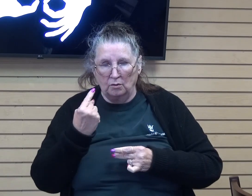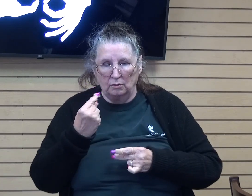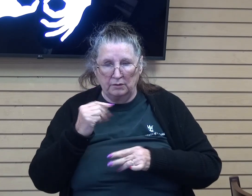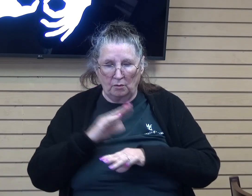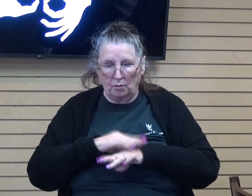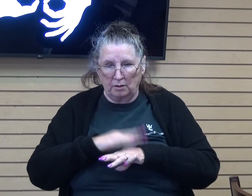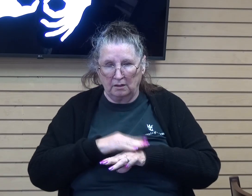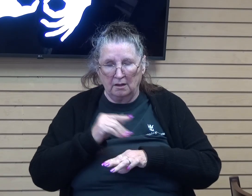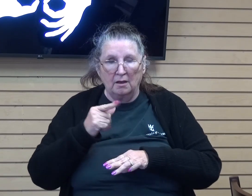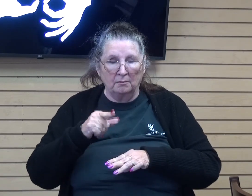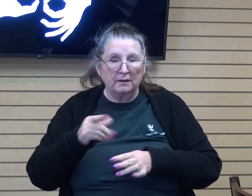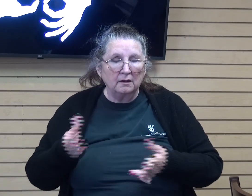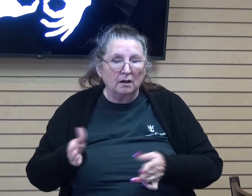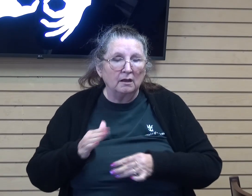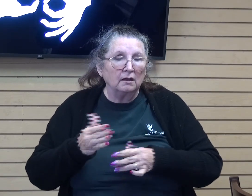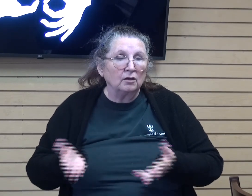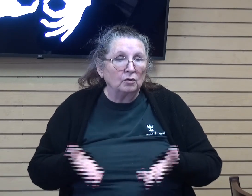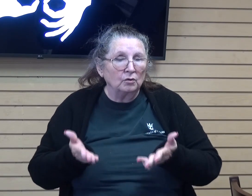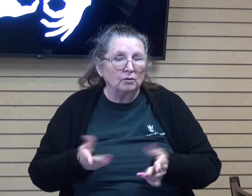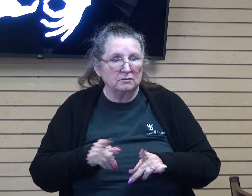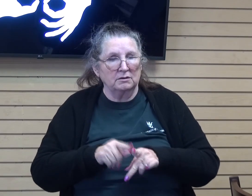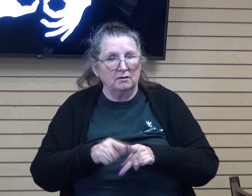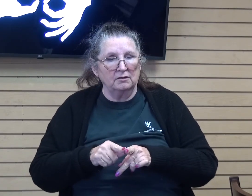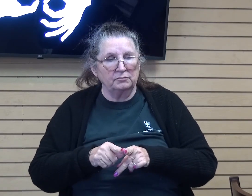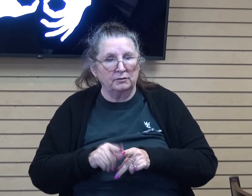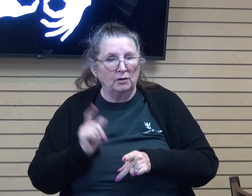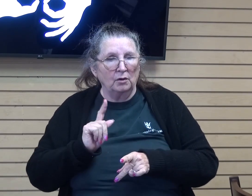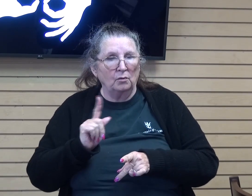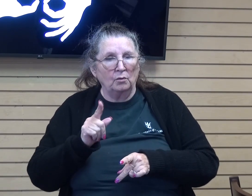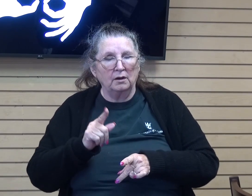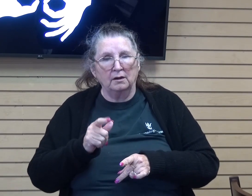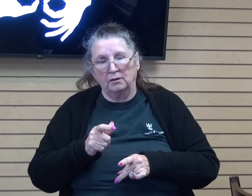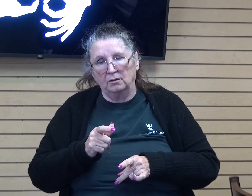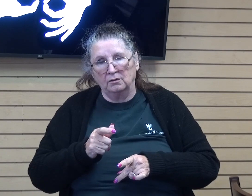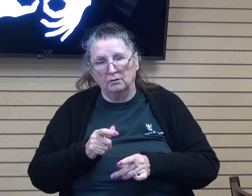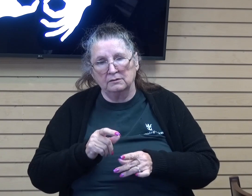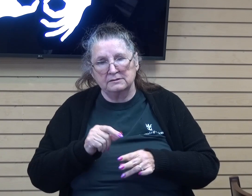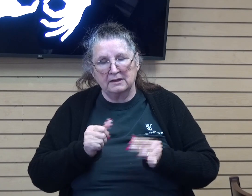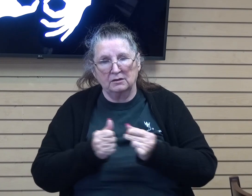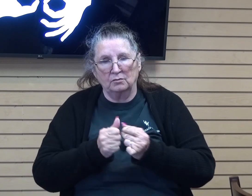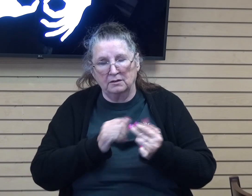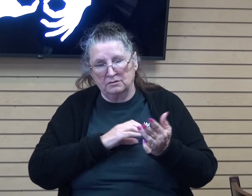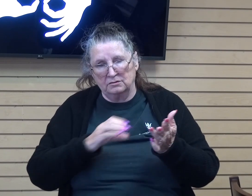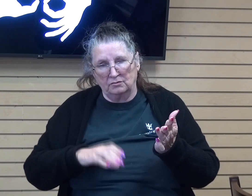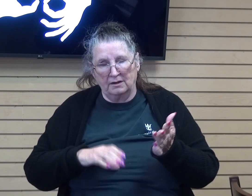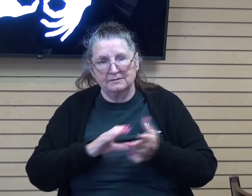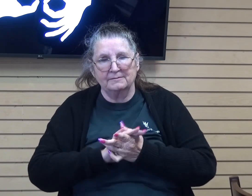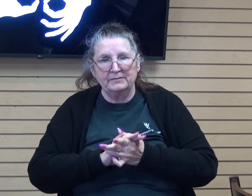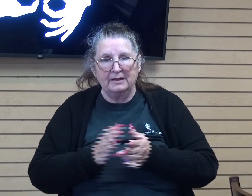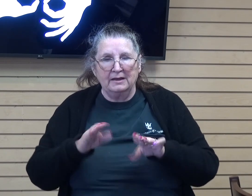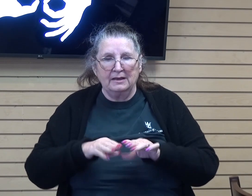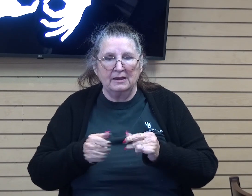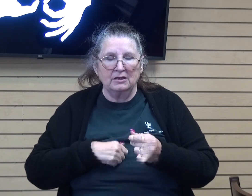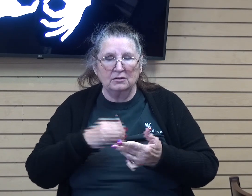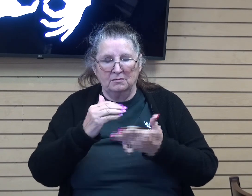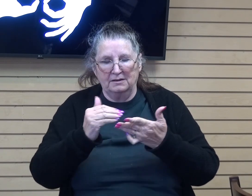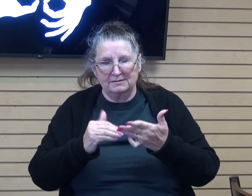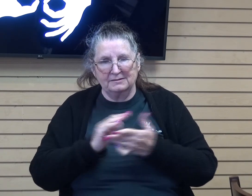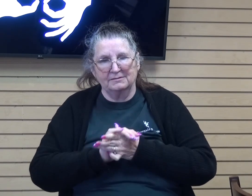Christ, judgment or salvation from the wrath to come. That's going to end my little series that I've really enjoyed